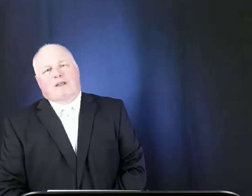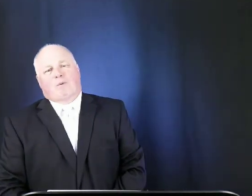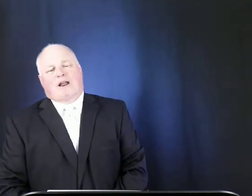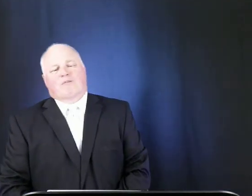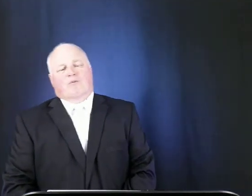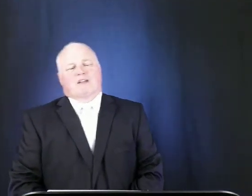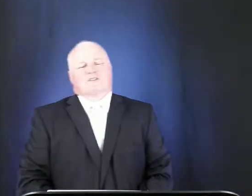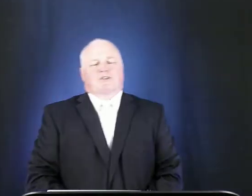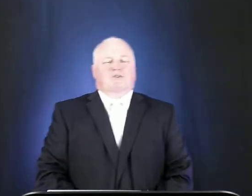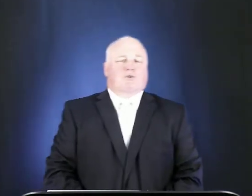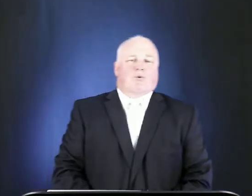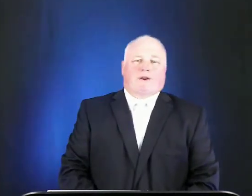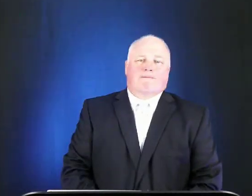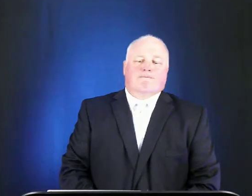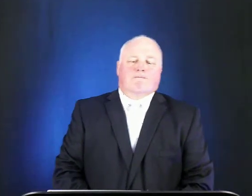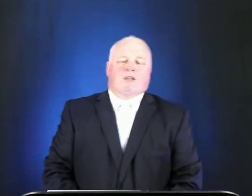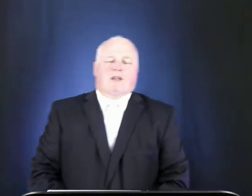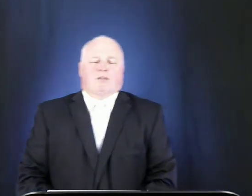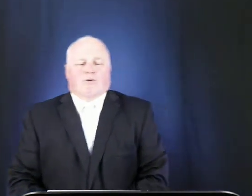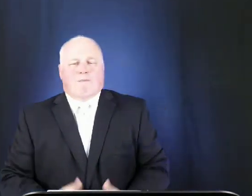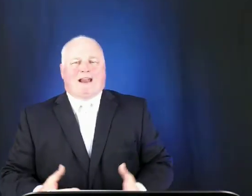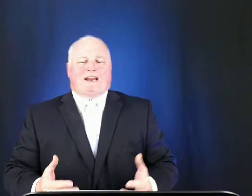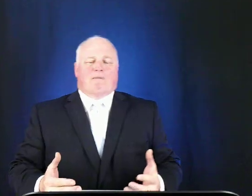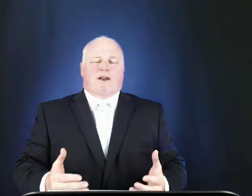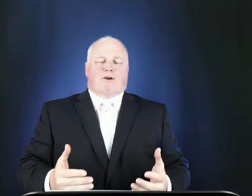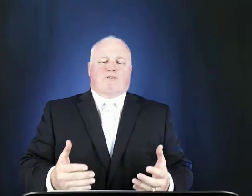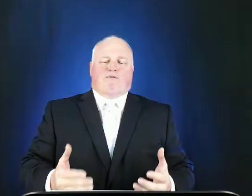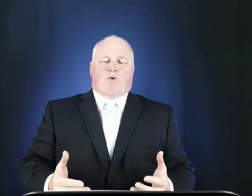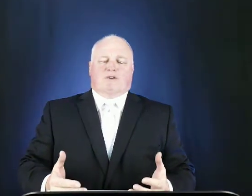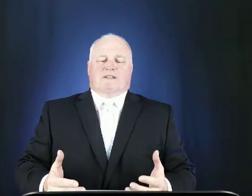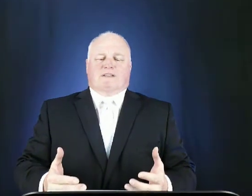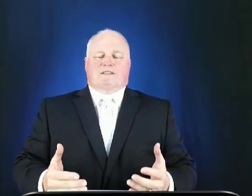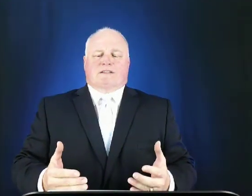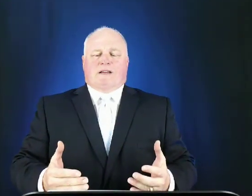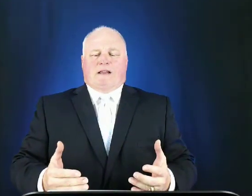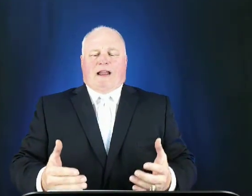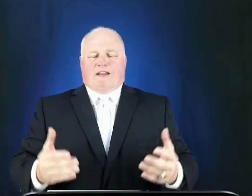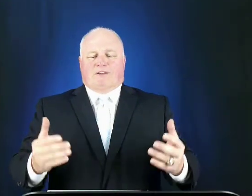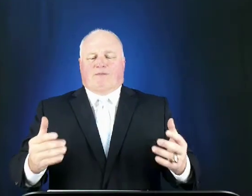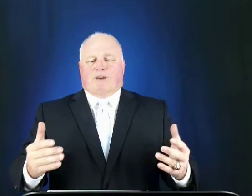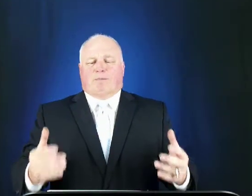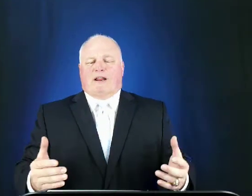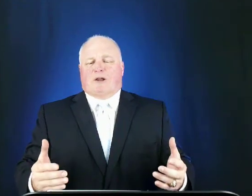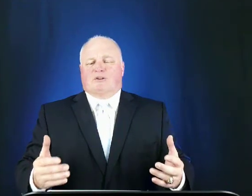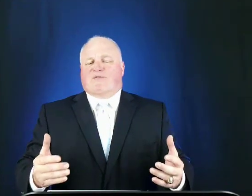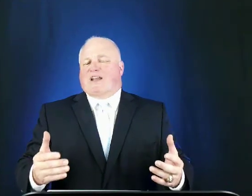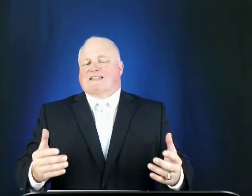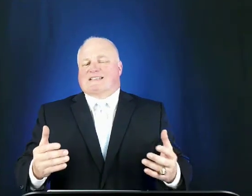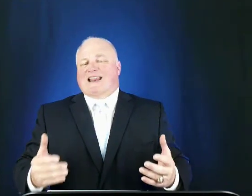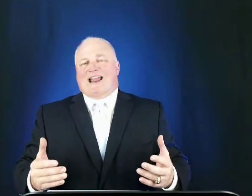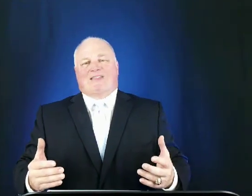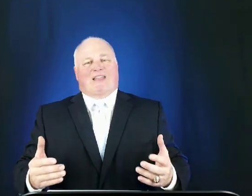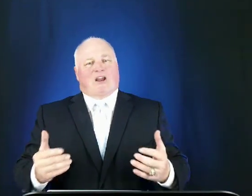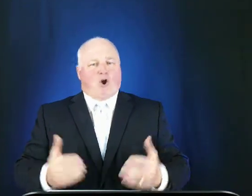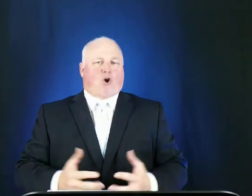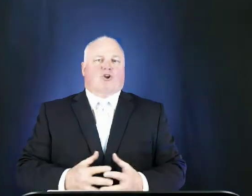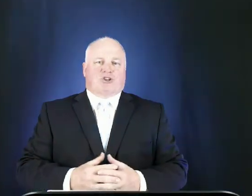aware of the rest of the story the remaining american forces and the filipinos face death and hardship